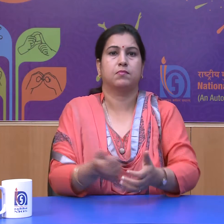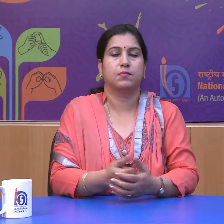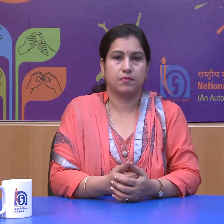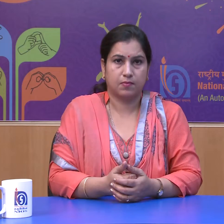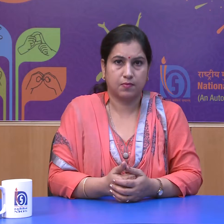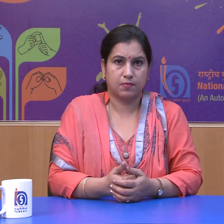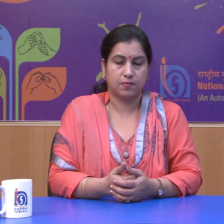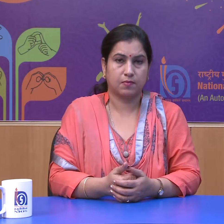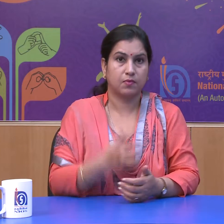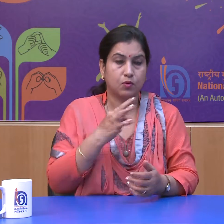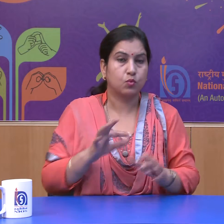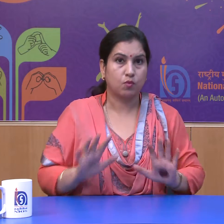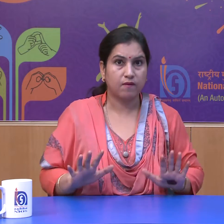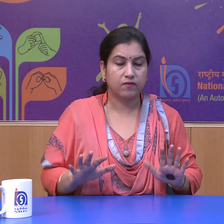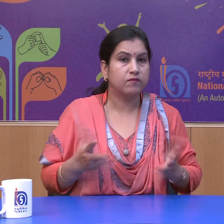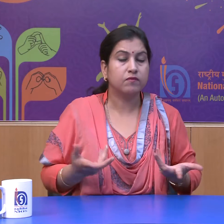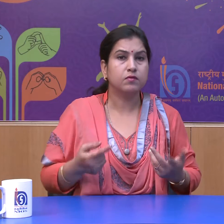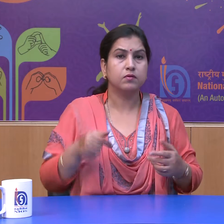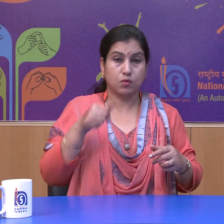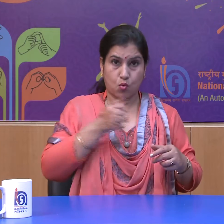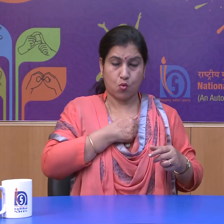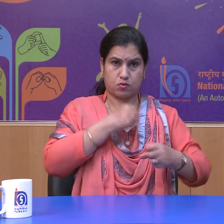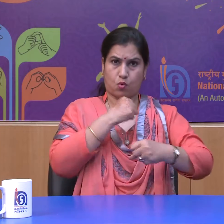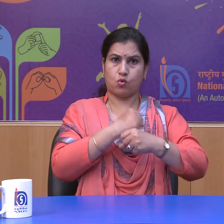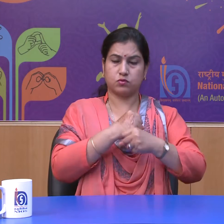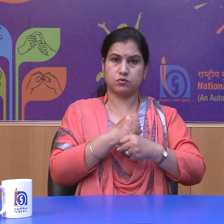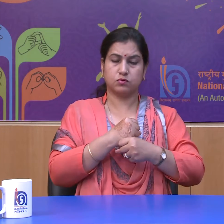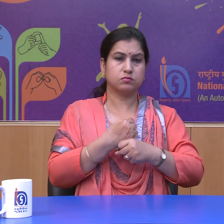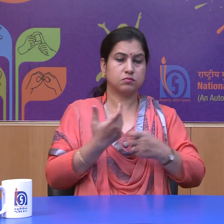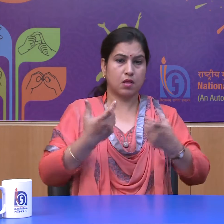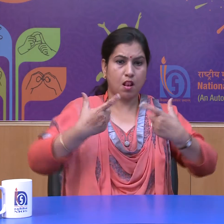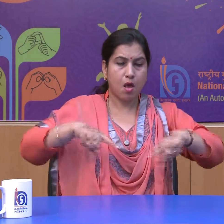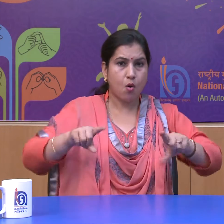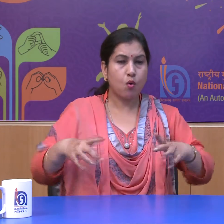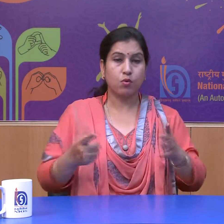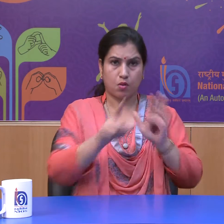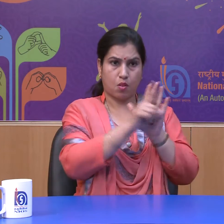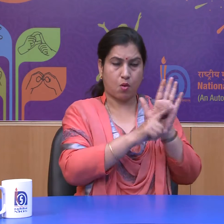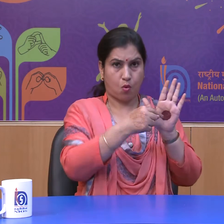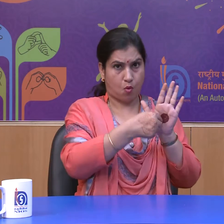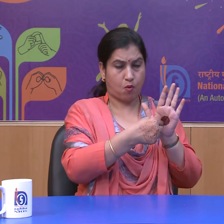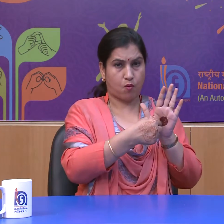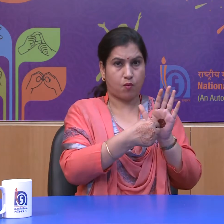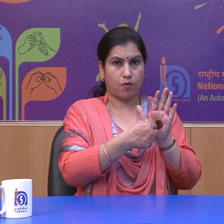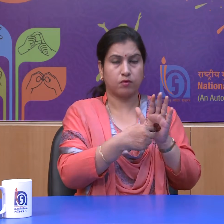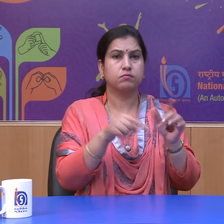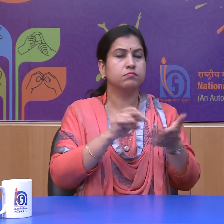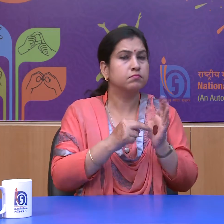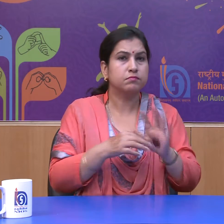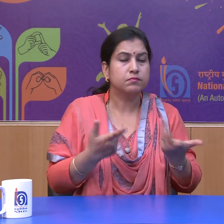In fact, our constitution does not allow the legislature, that is a parliament